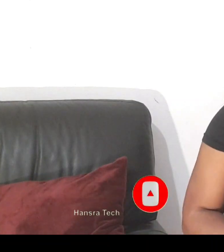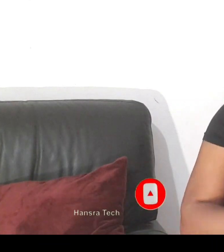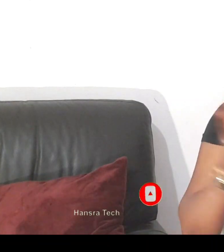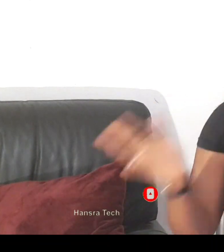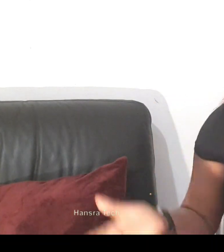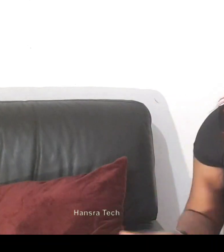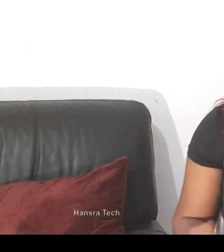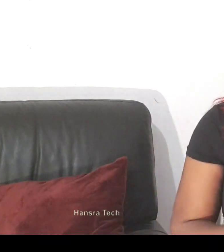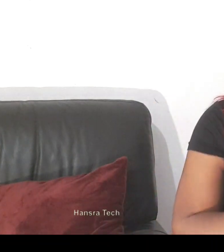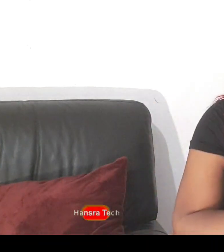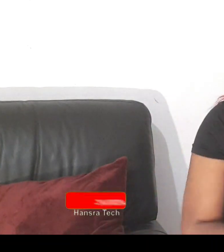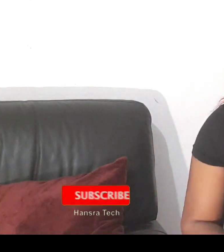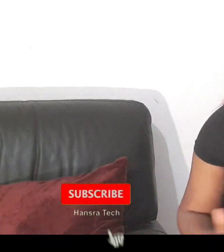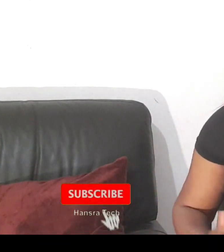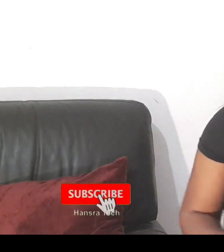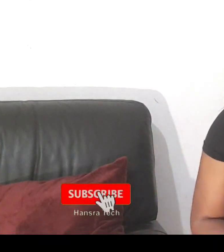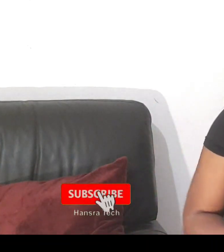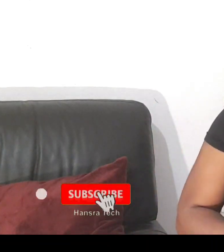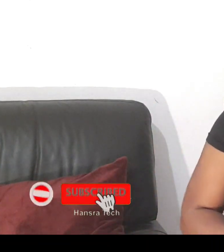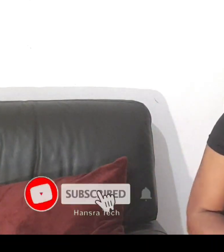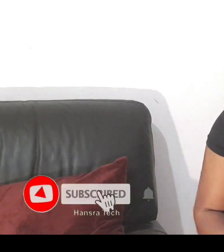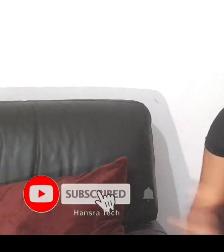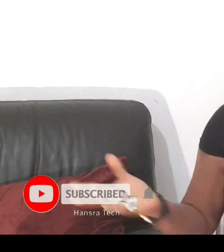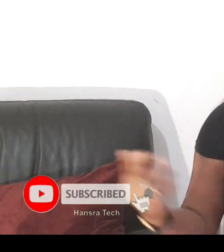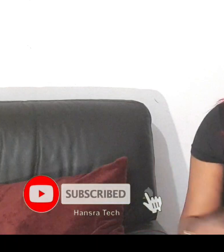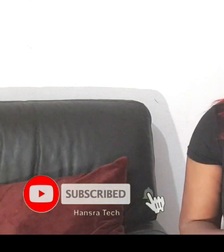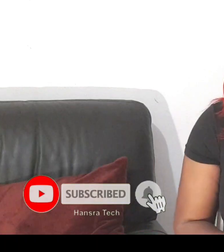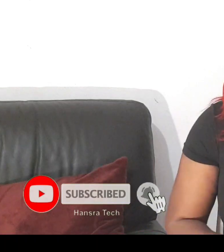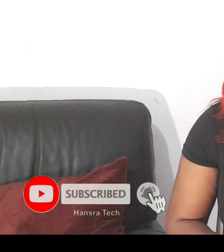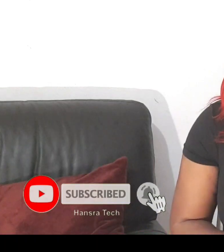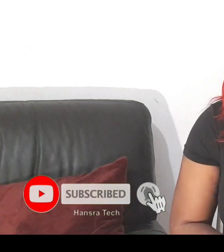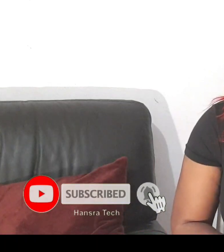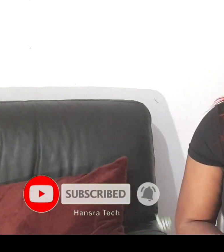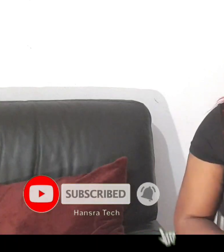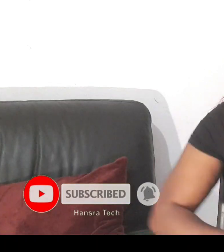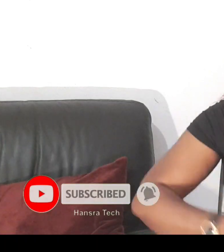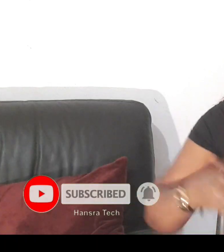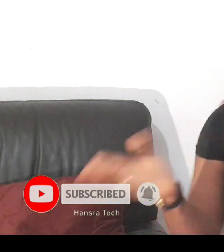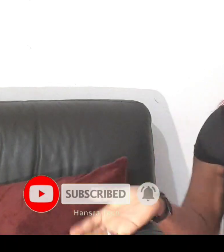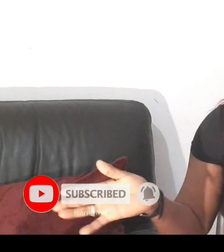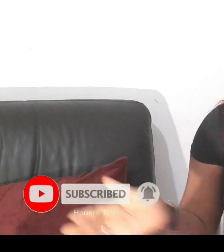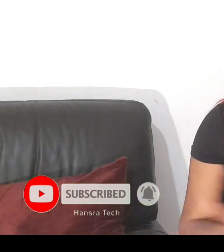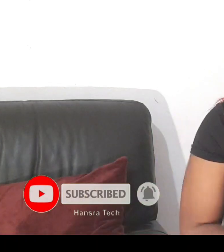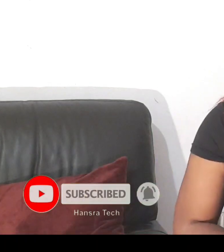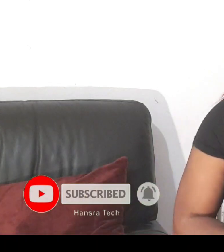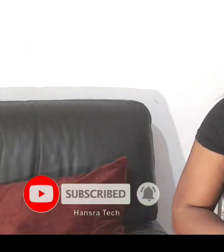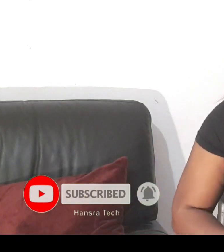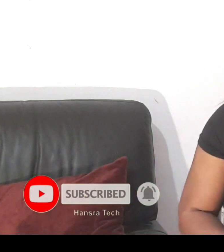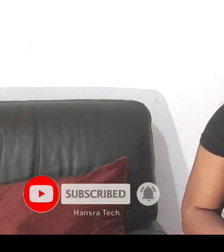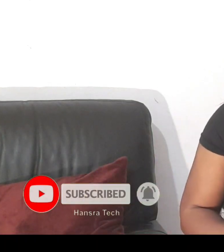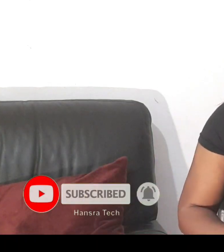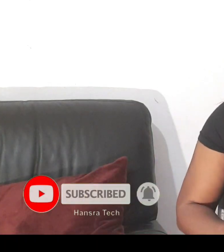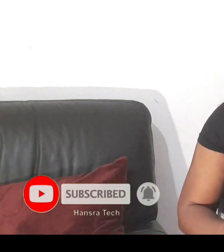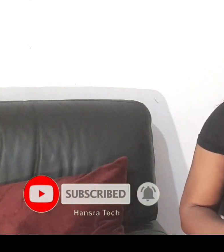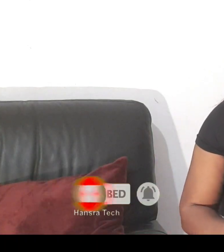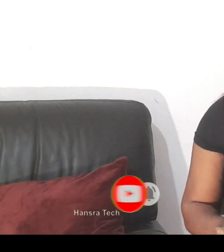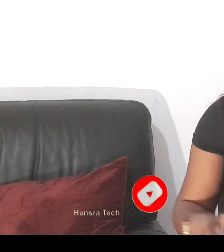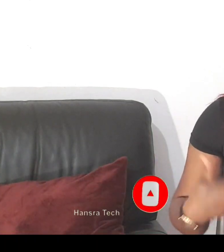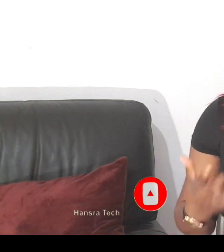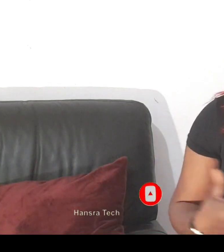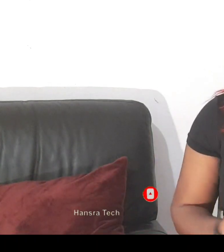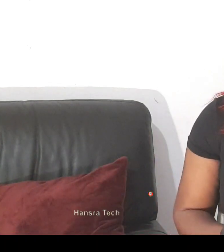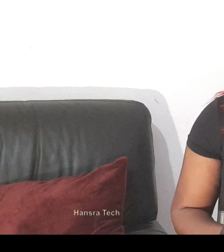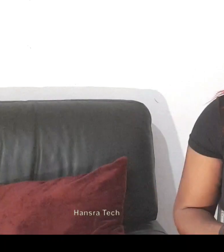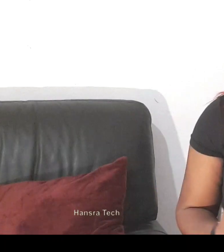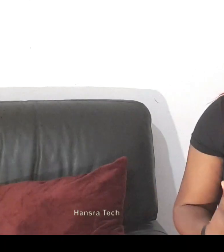love of god thank you guys may god bless you okay those that always come back to watch my video i love you all with the love of god okay my people